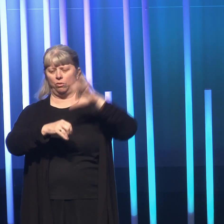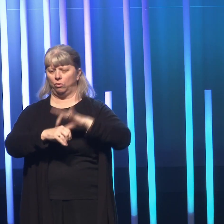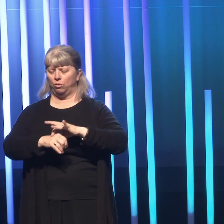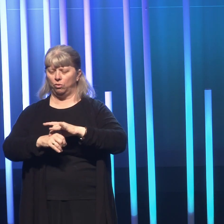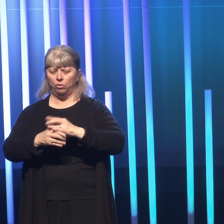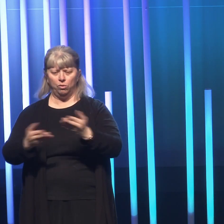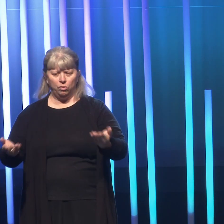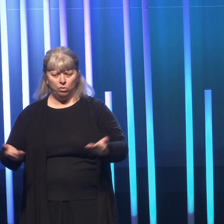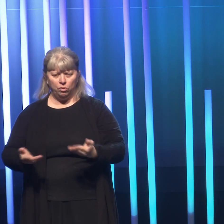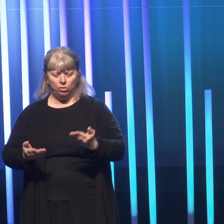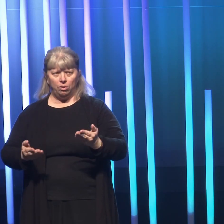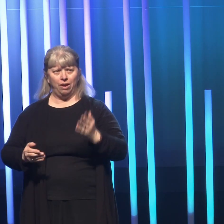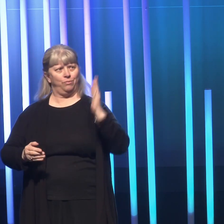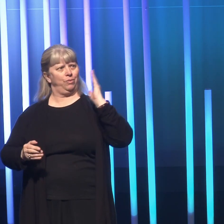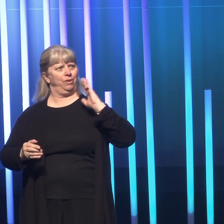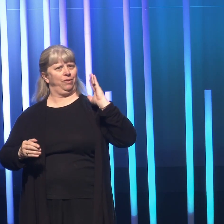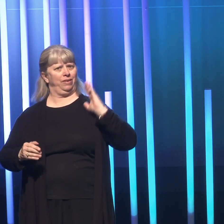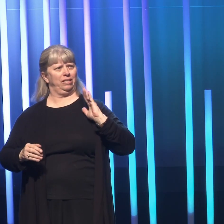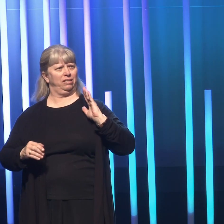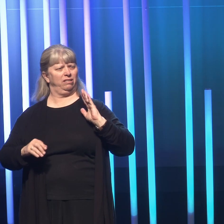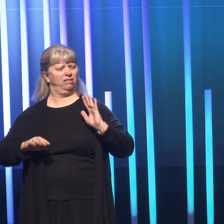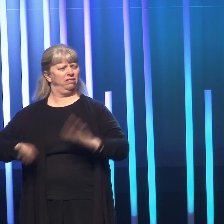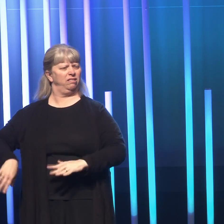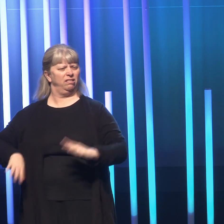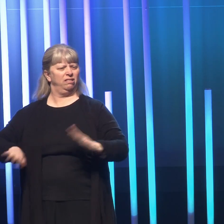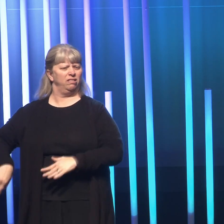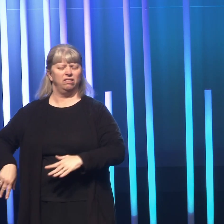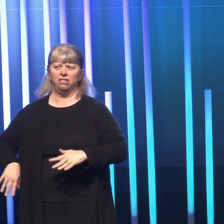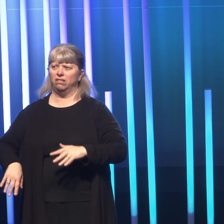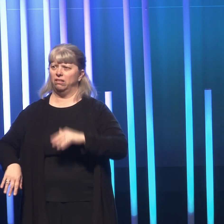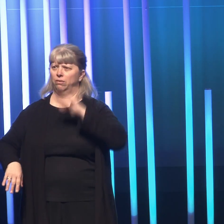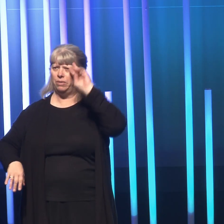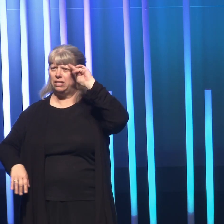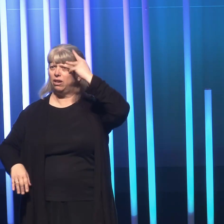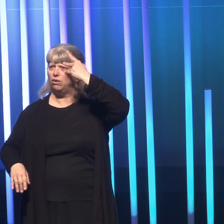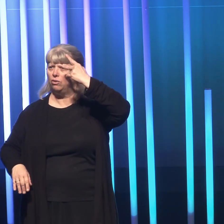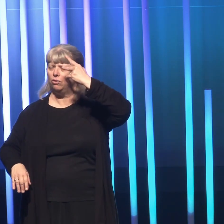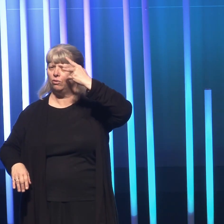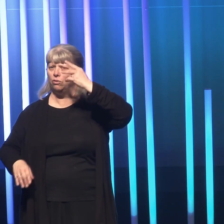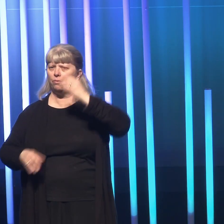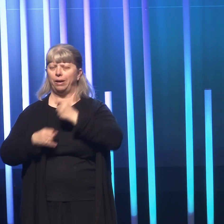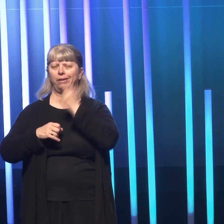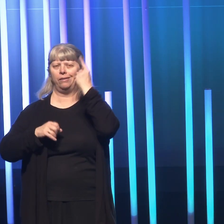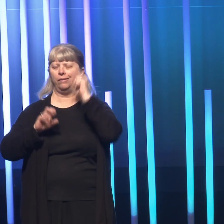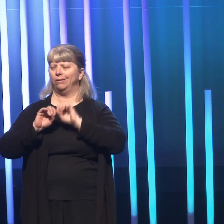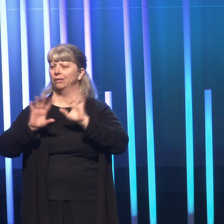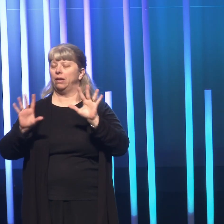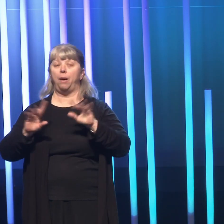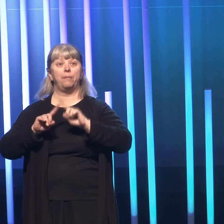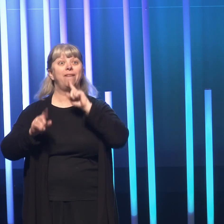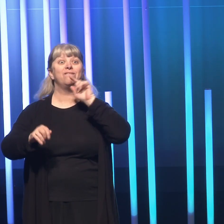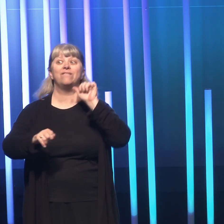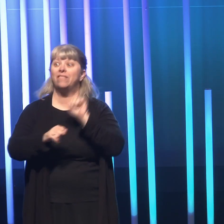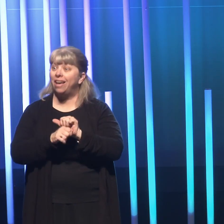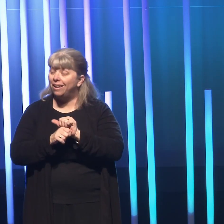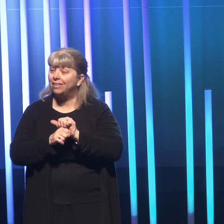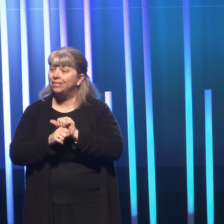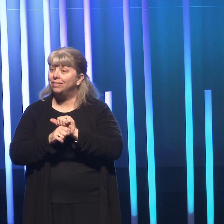the earthly realm that I had previously downplayed or misunderstood in order to make sense of them? But in fact,